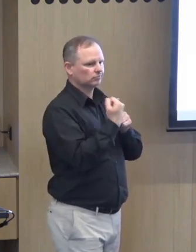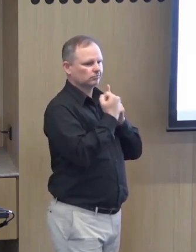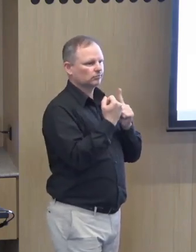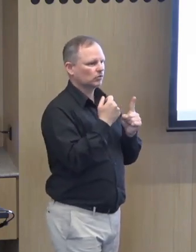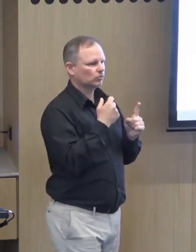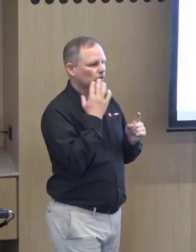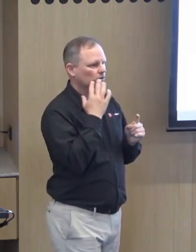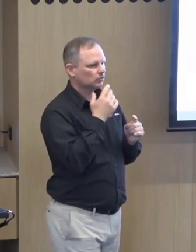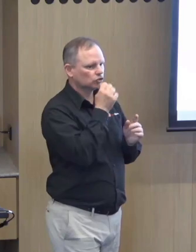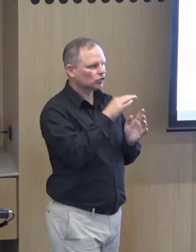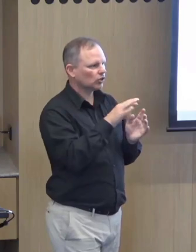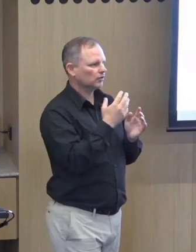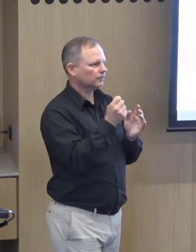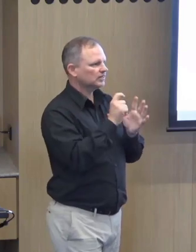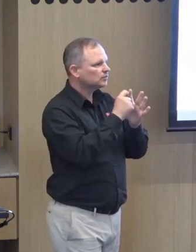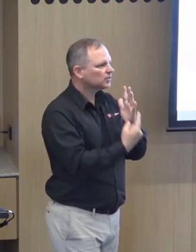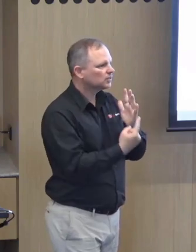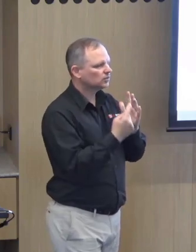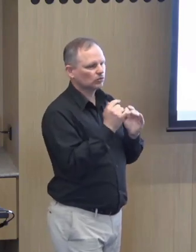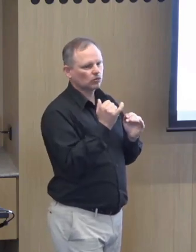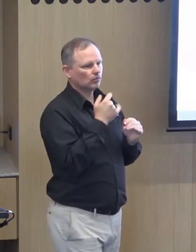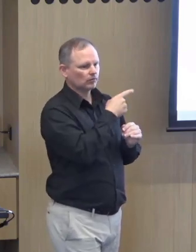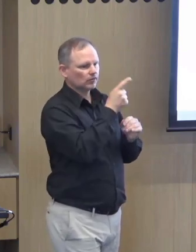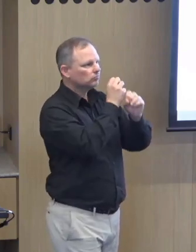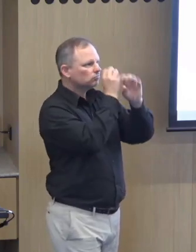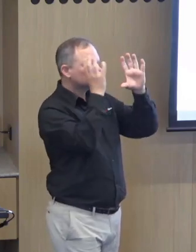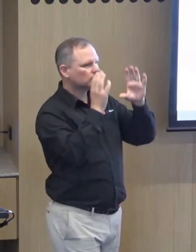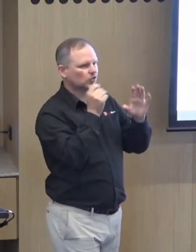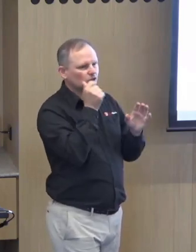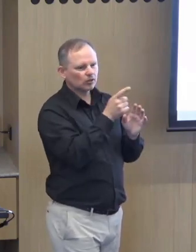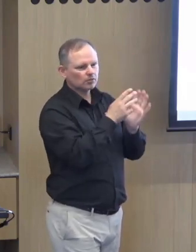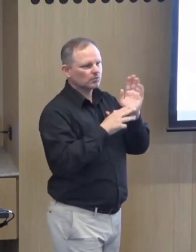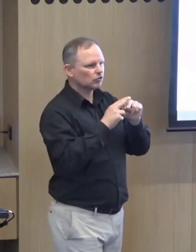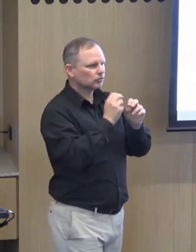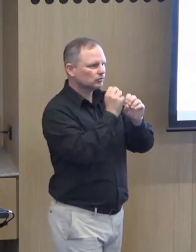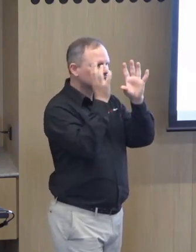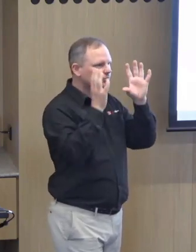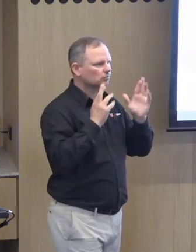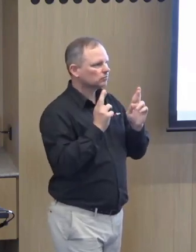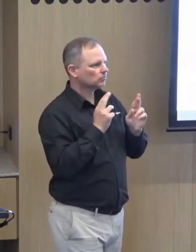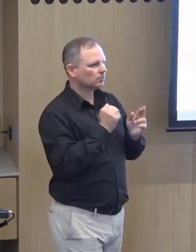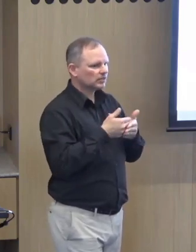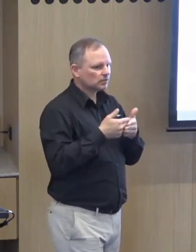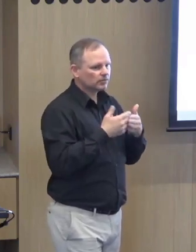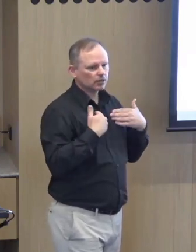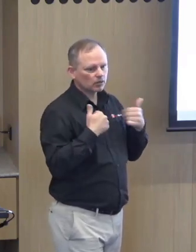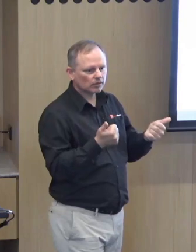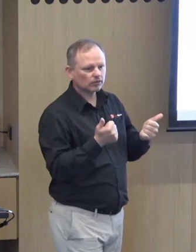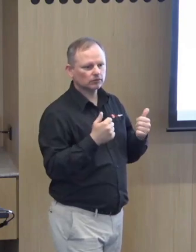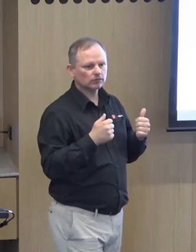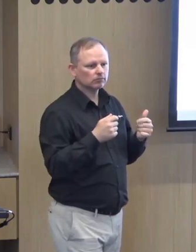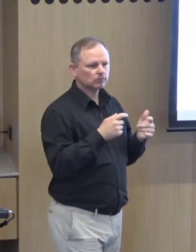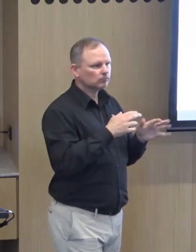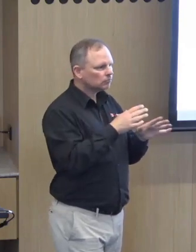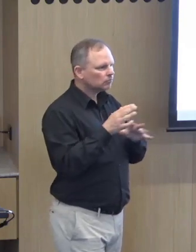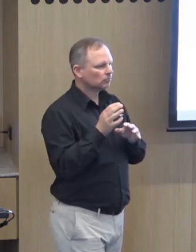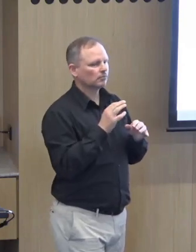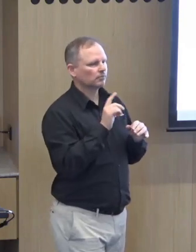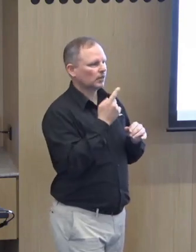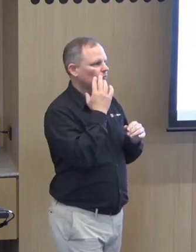they have a deaf child or a child with disability, then there is an impact or a shock at a period of time